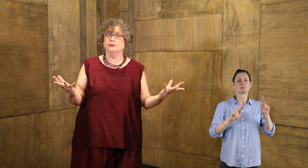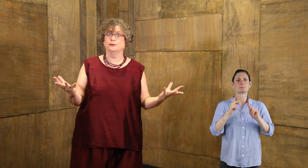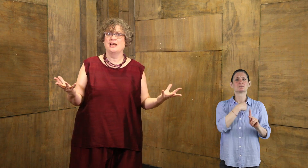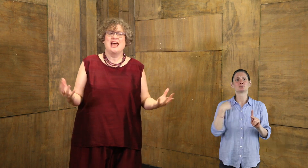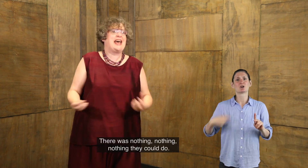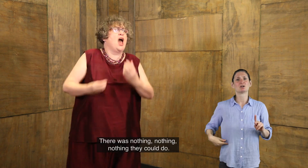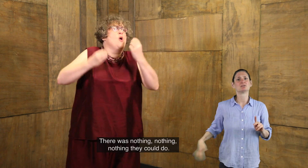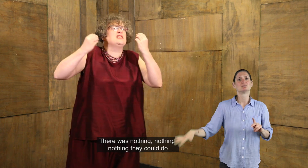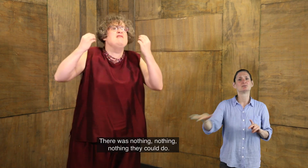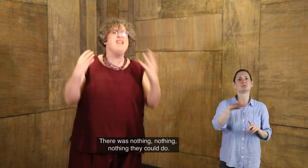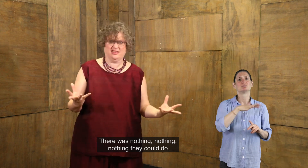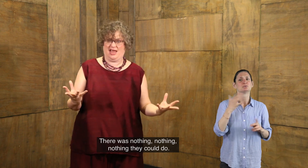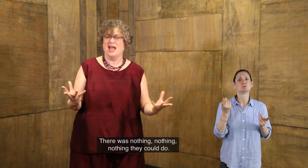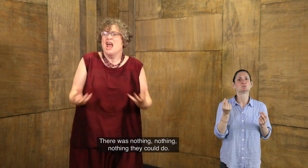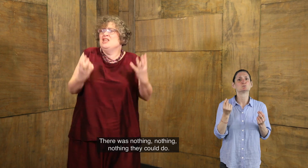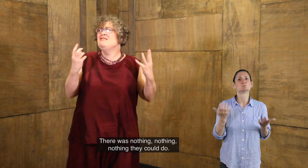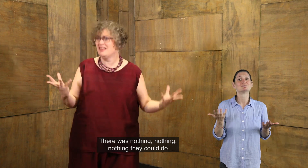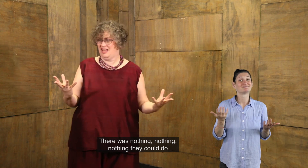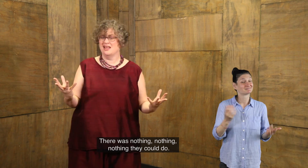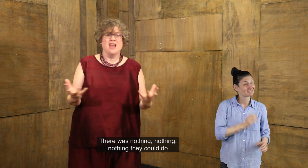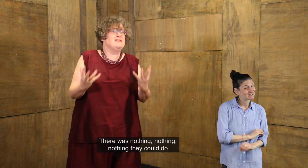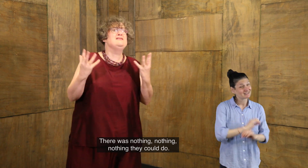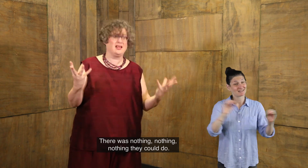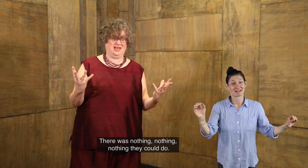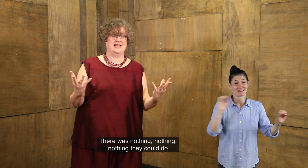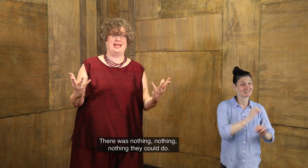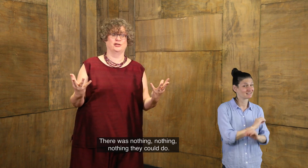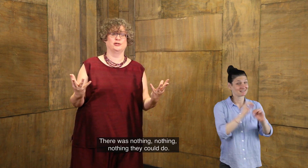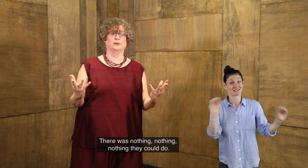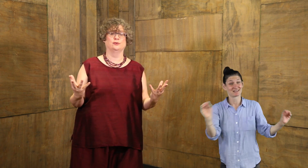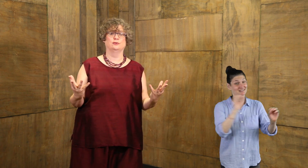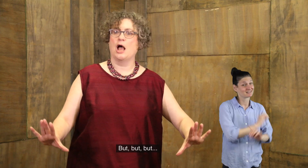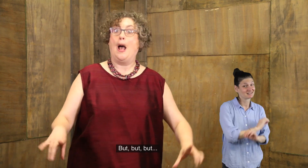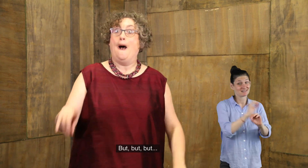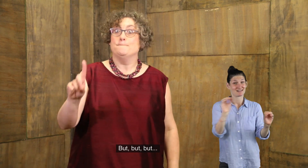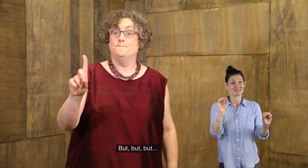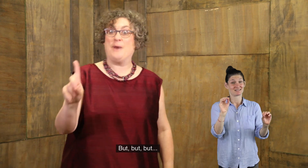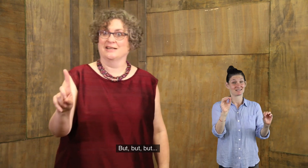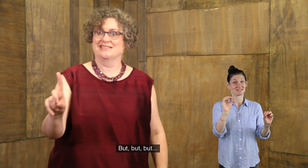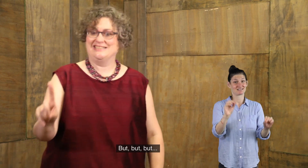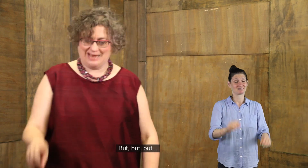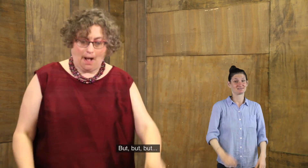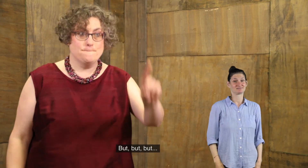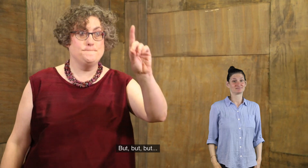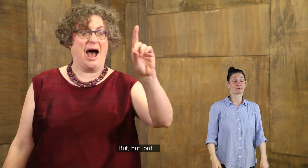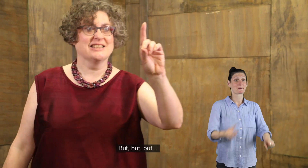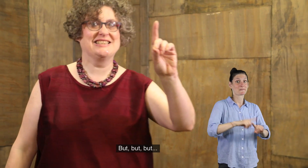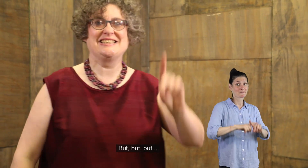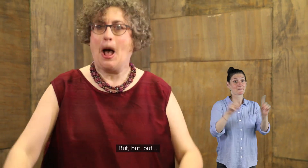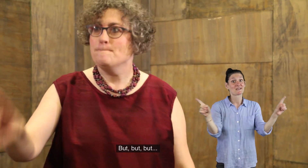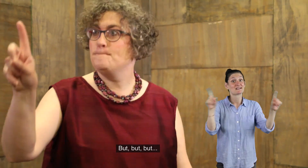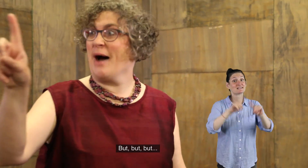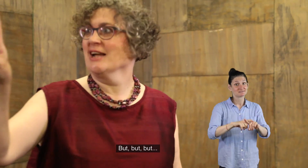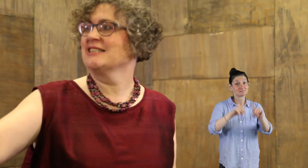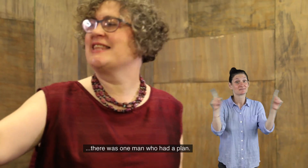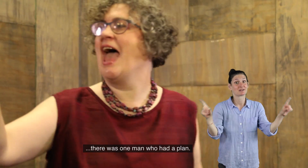China do? There was nothing, nothing, nothing they could do. But, but,